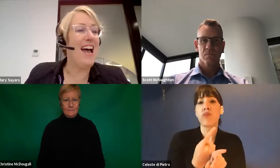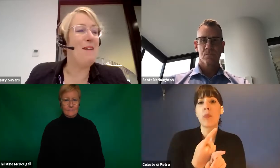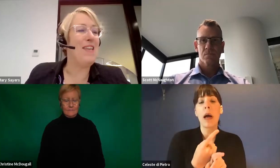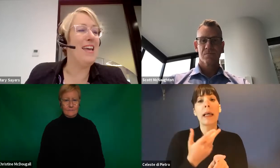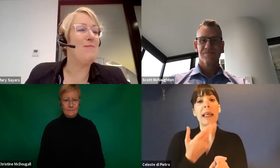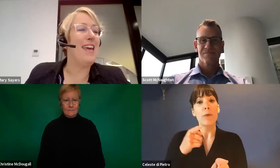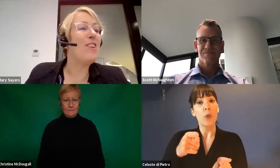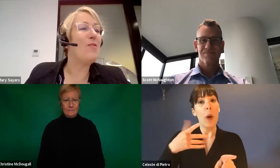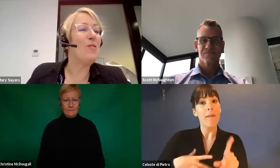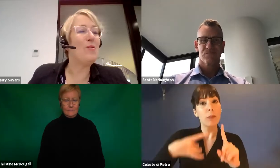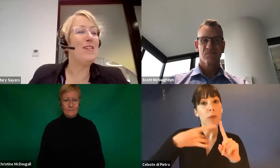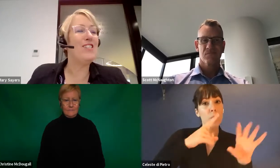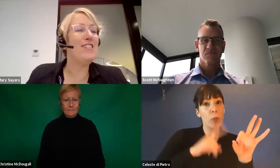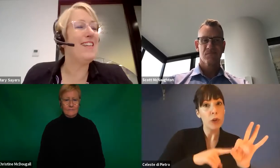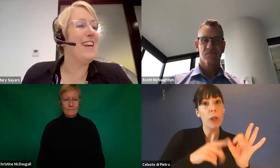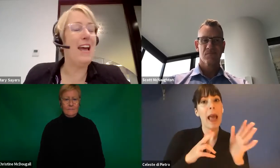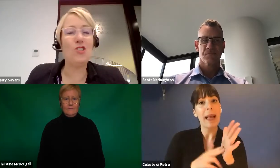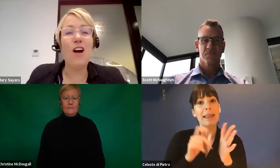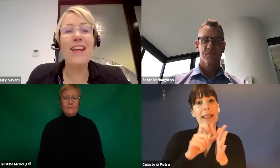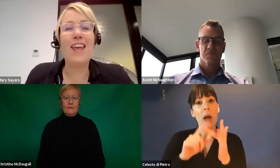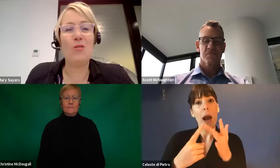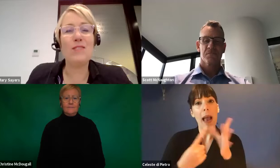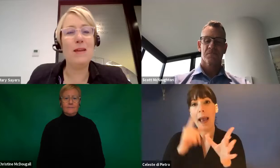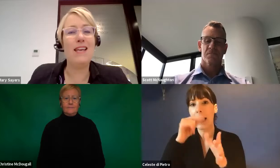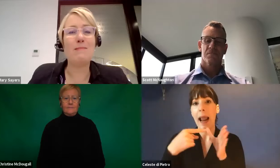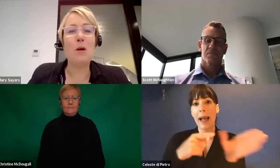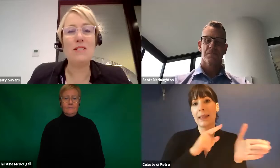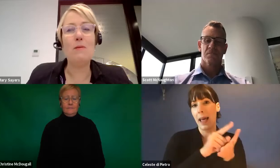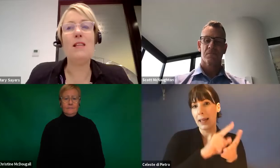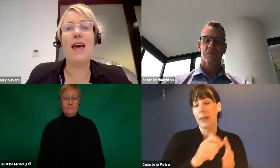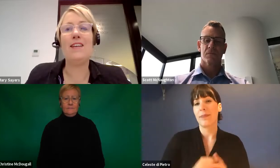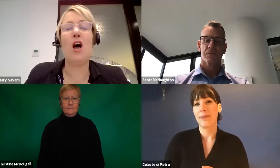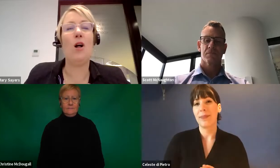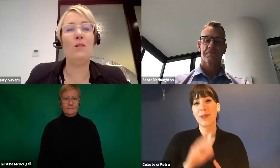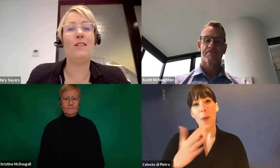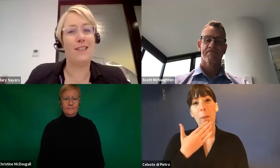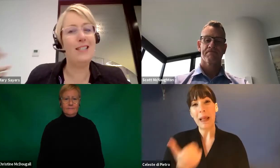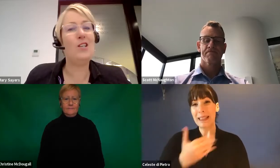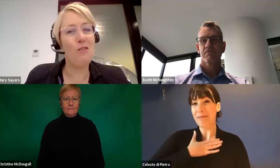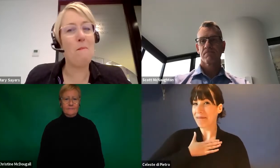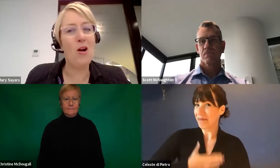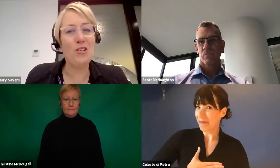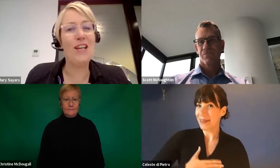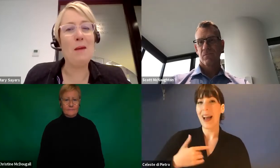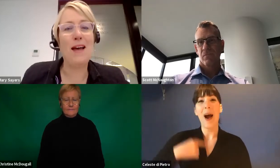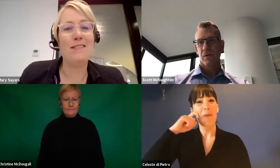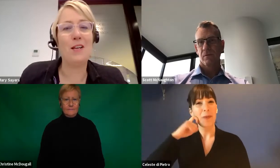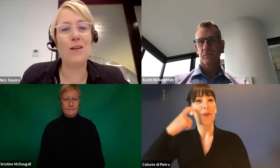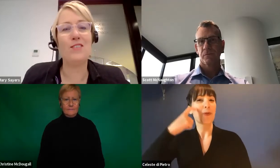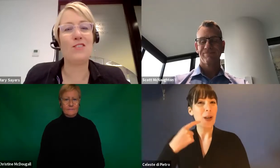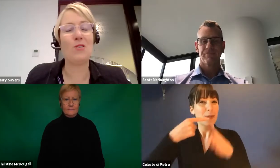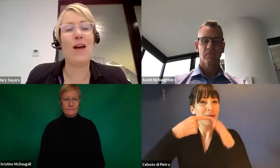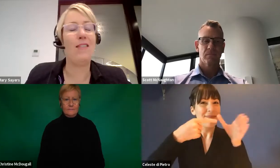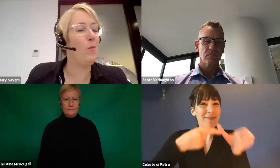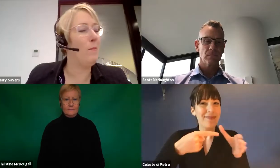patient as we get through your questions and try to get through as many as possible. And I'll continue to remind you to keep asking